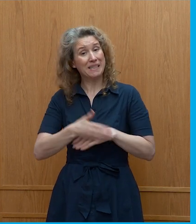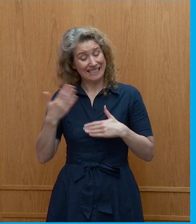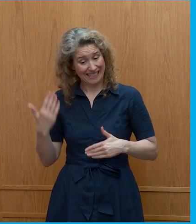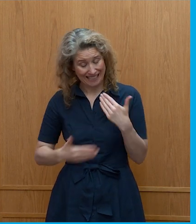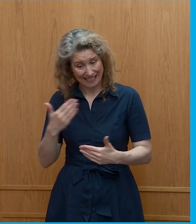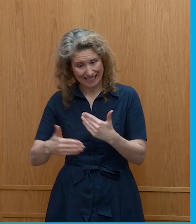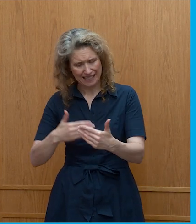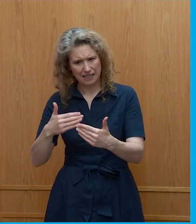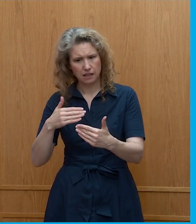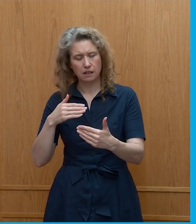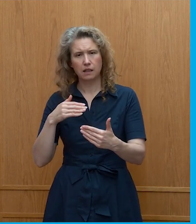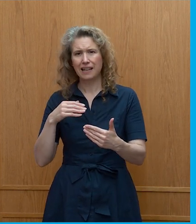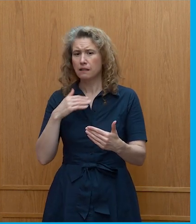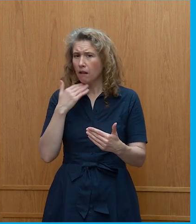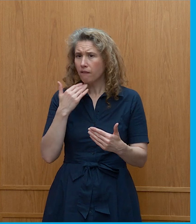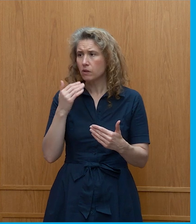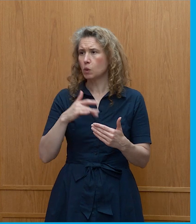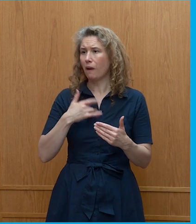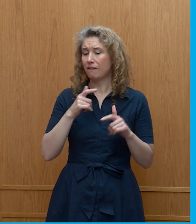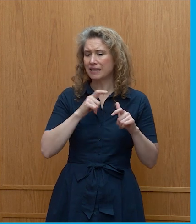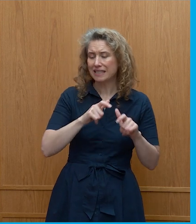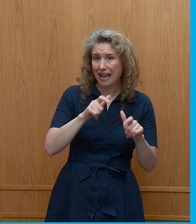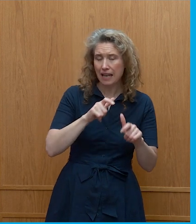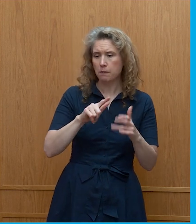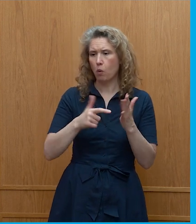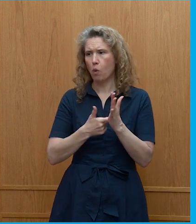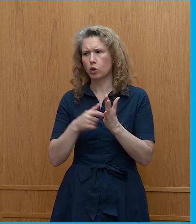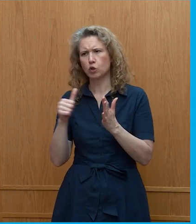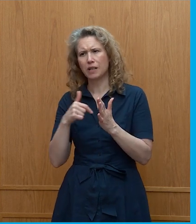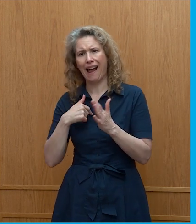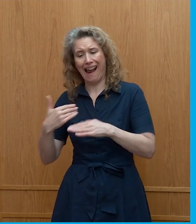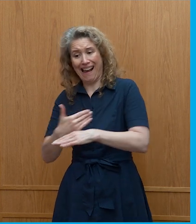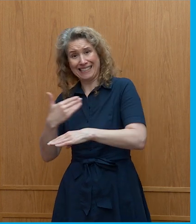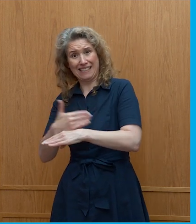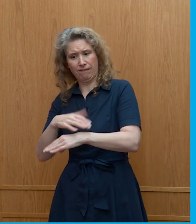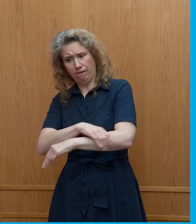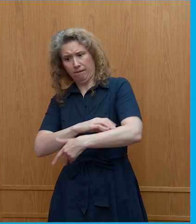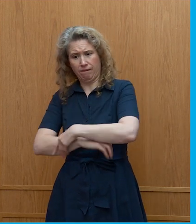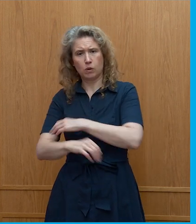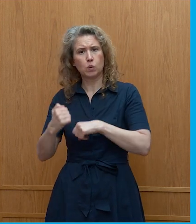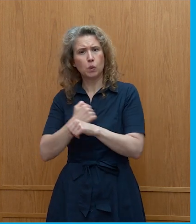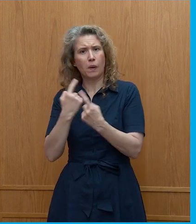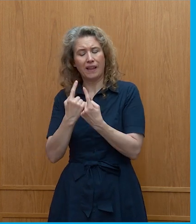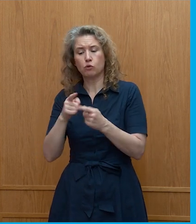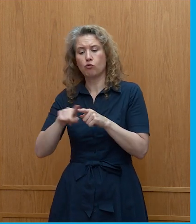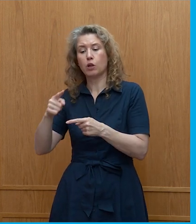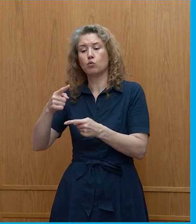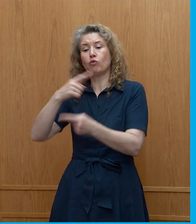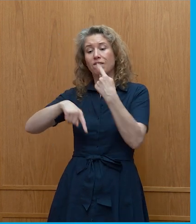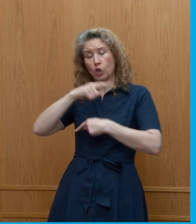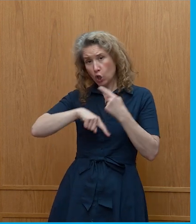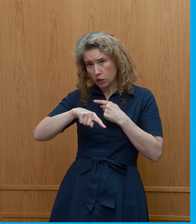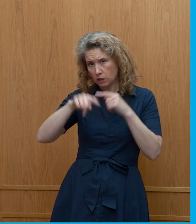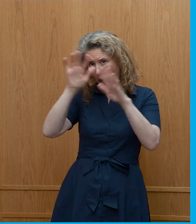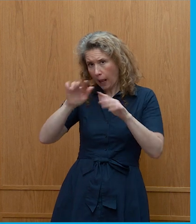live sustainably or do I need to be actively doing things that will reverse the effects